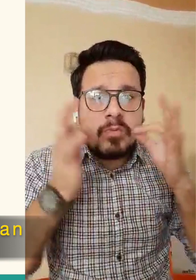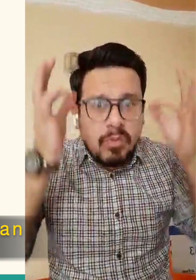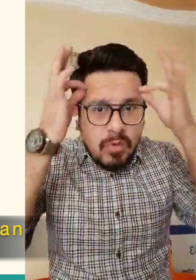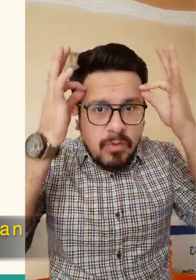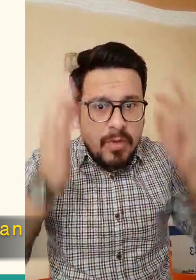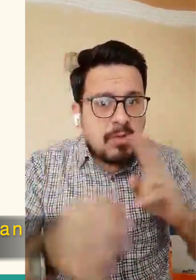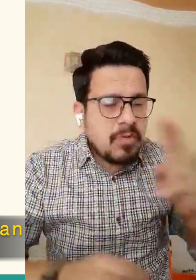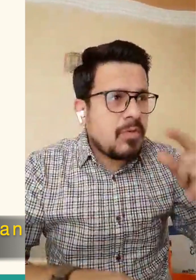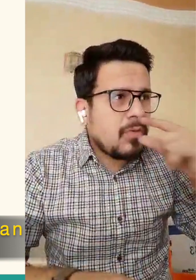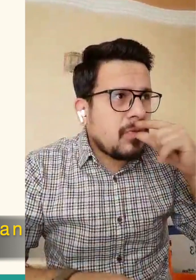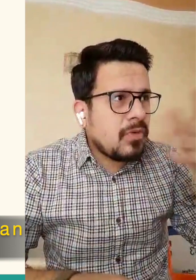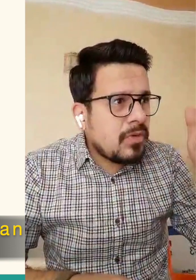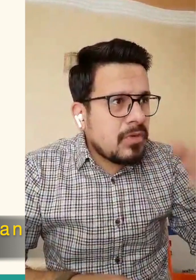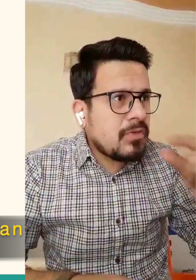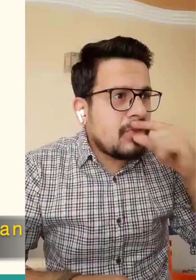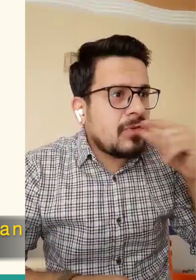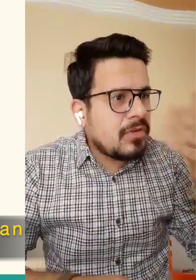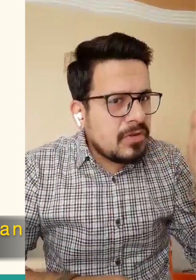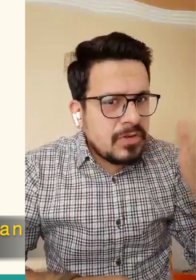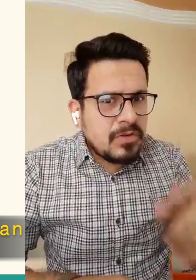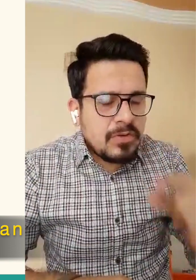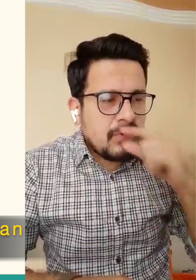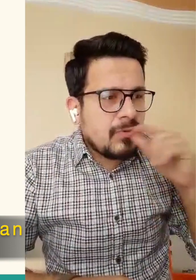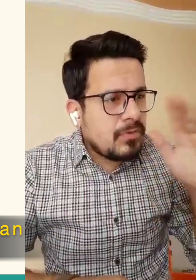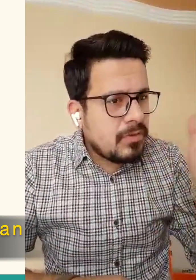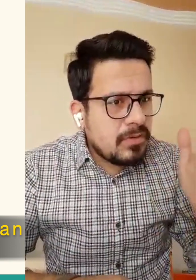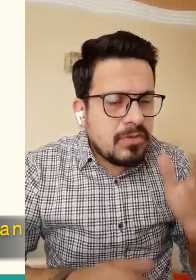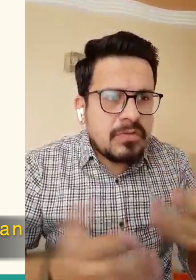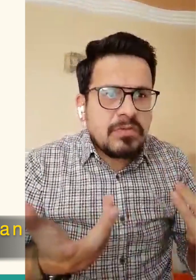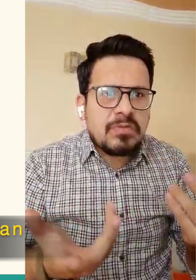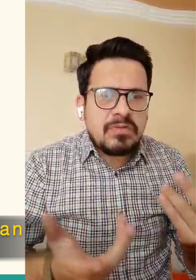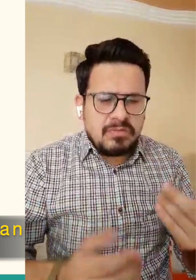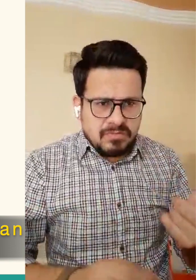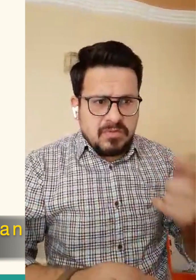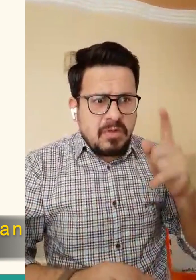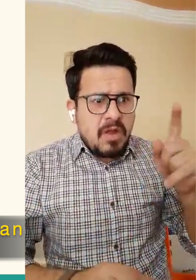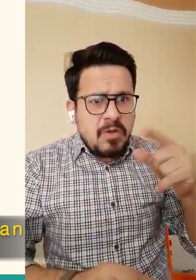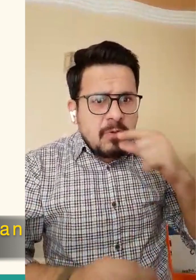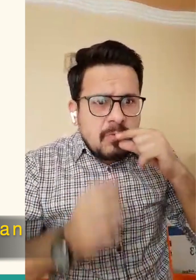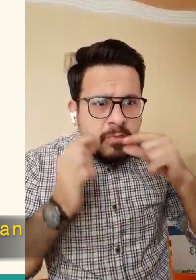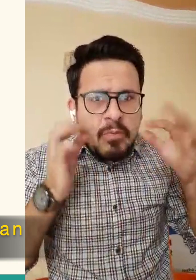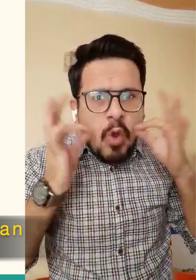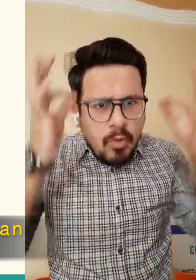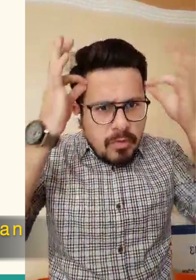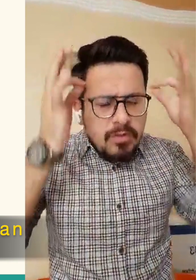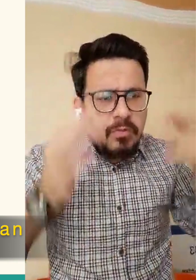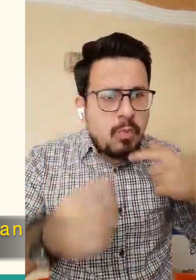I do not see you fasting in any other month like you fast in Shabbat.